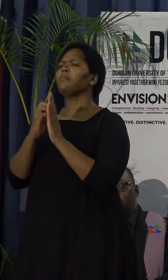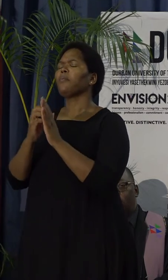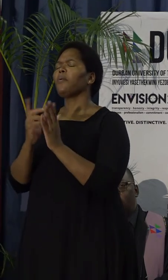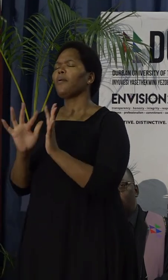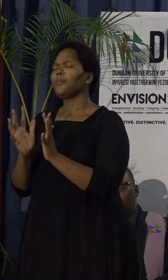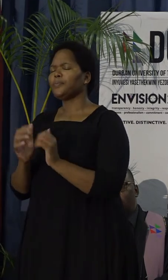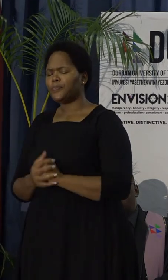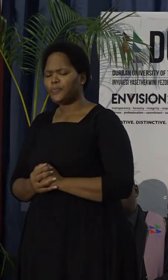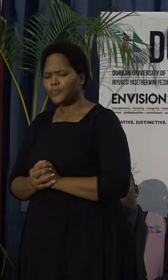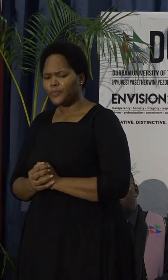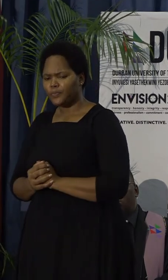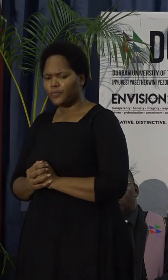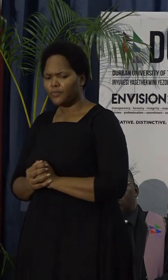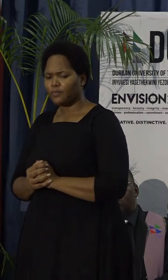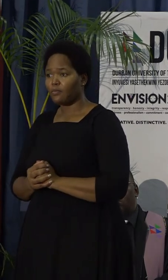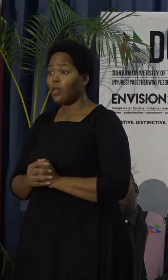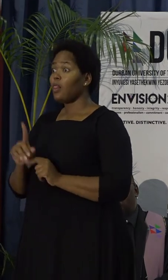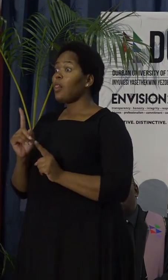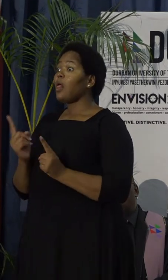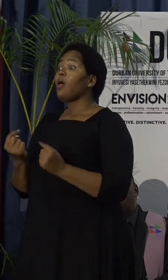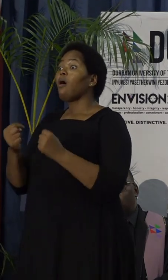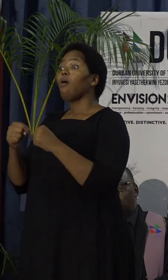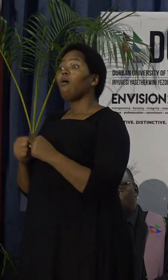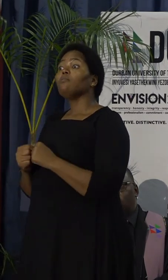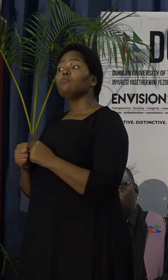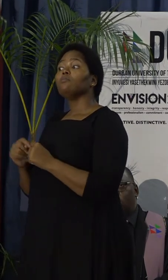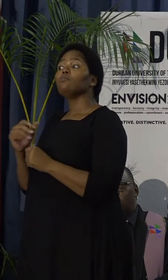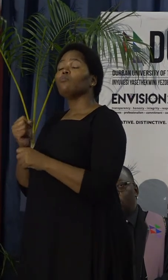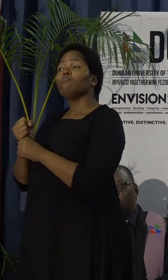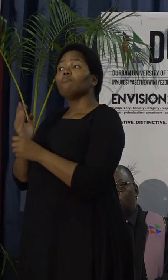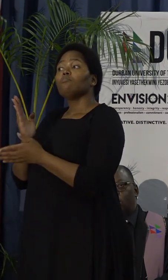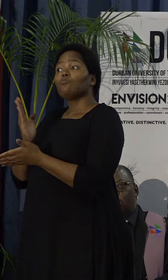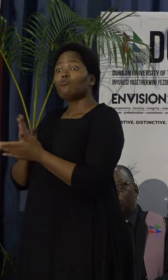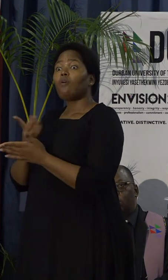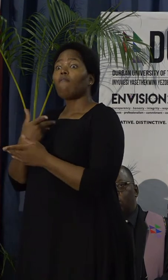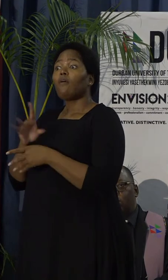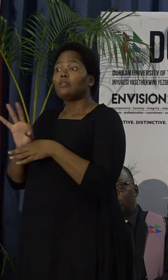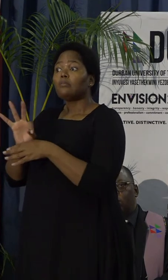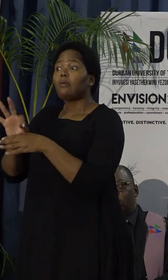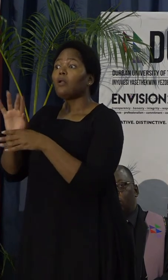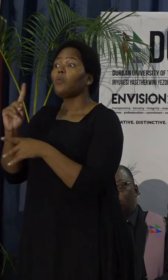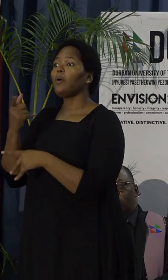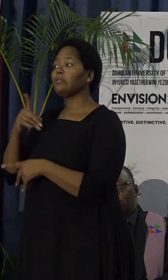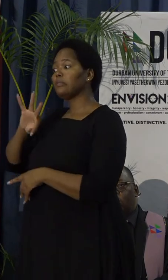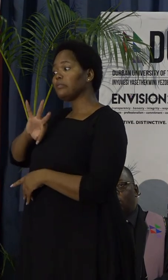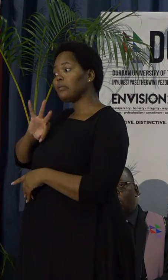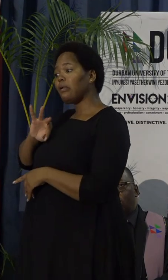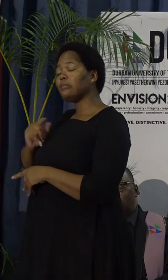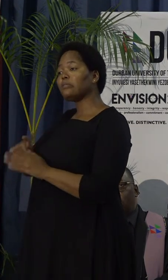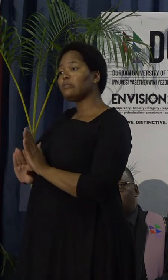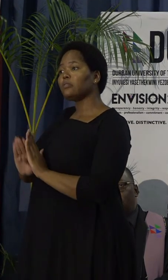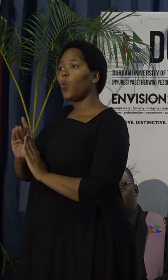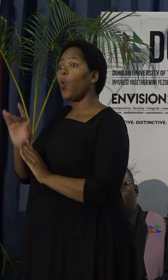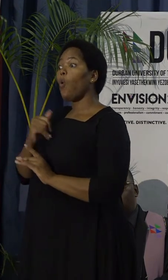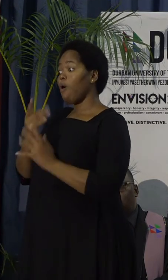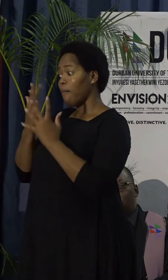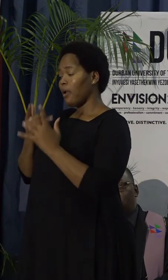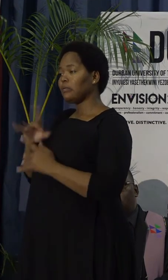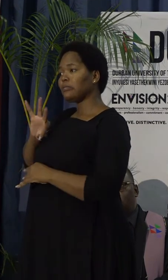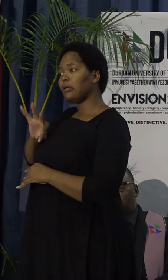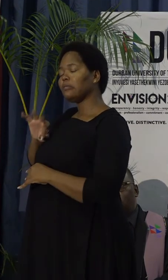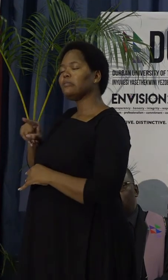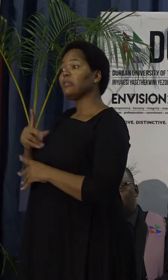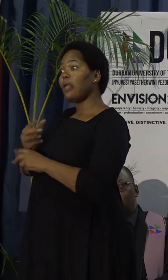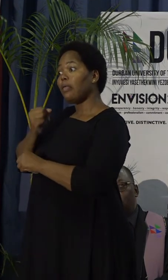we make sure at DUT, when we plan salary increases, or the salary budget for each year,